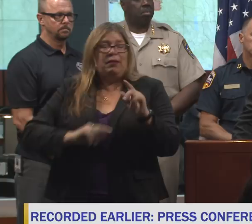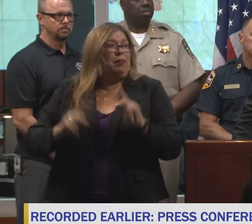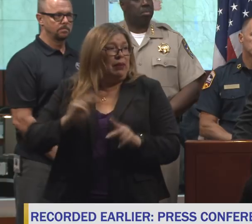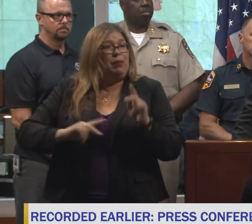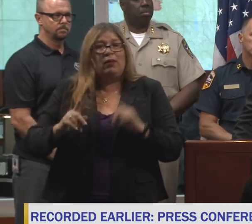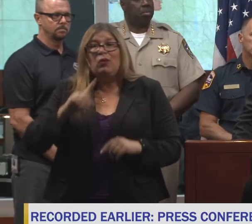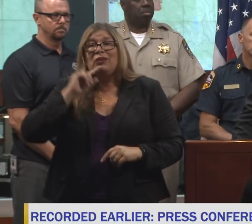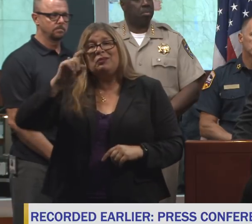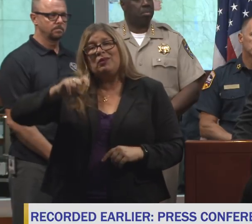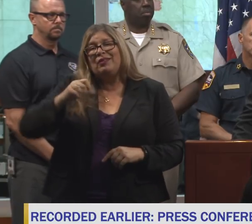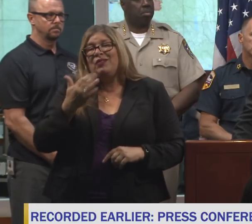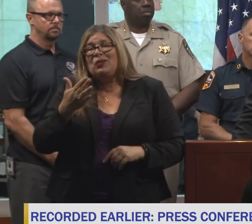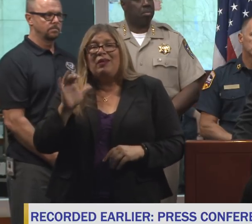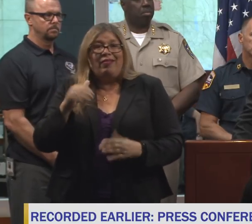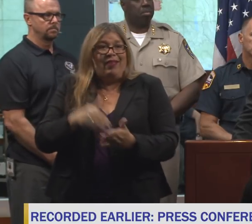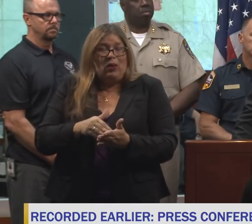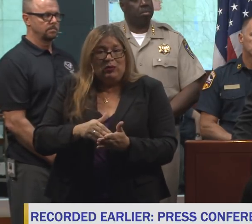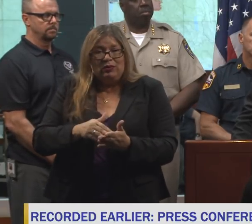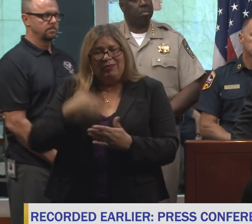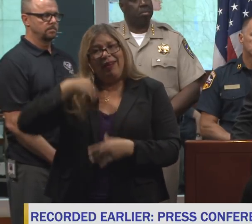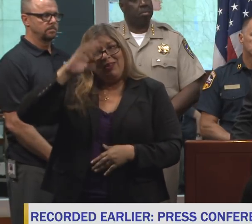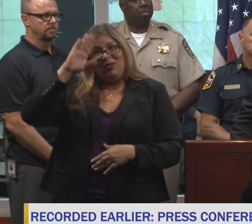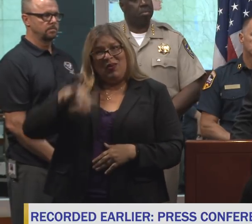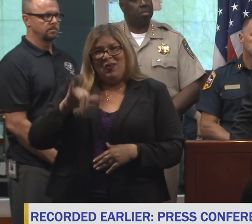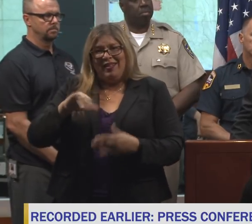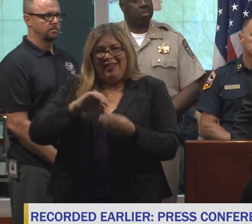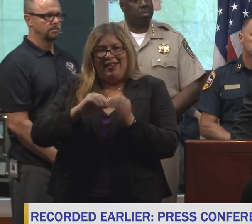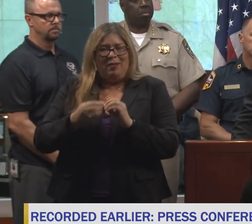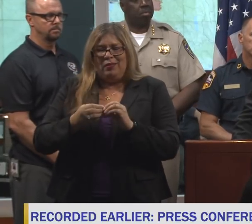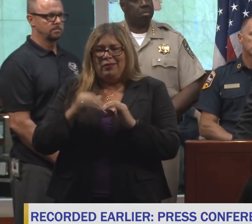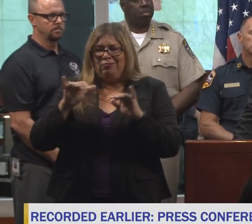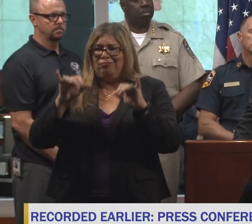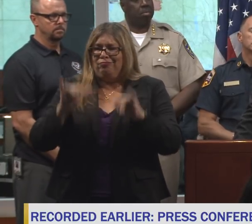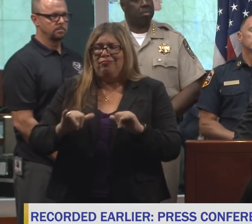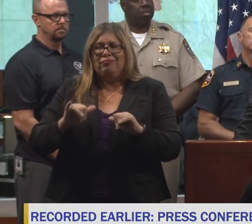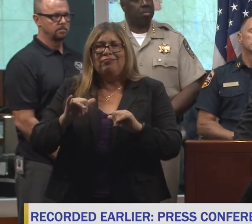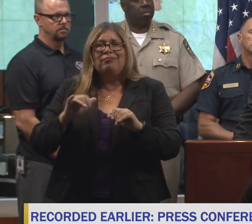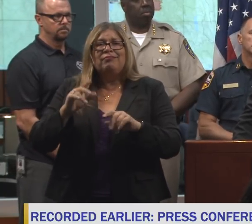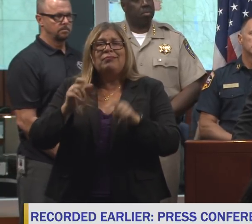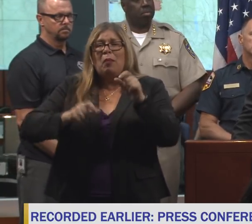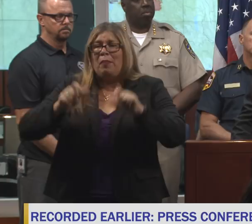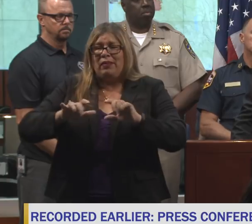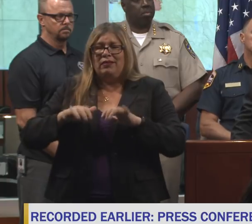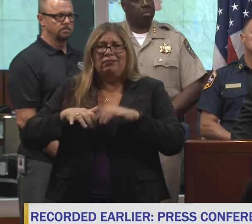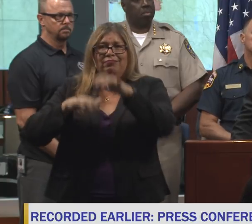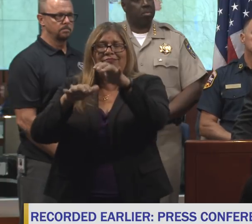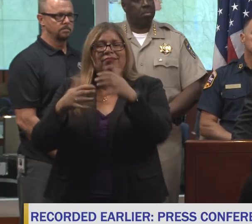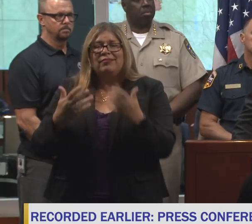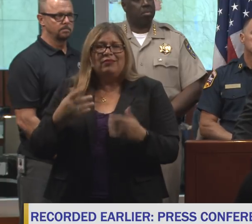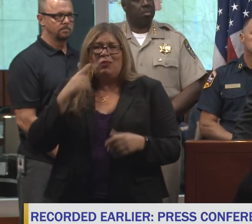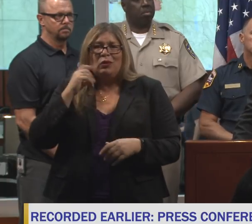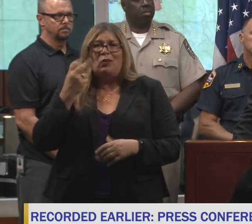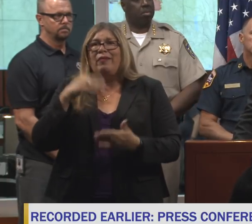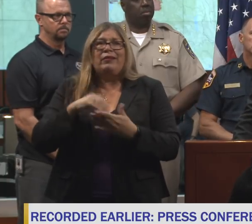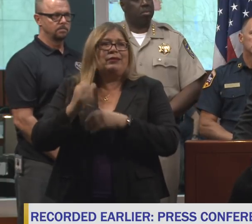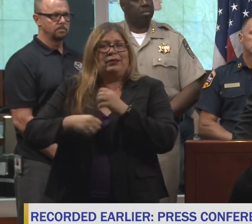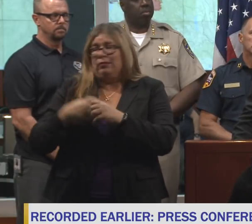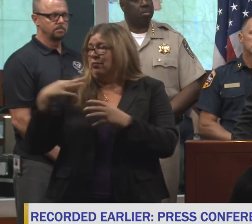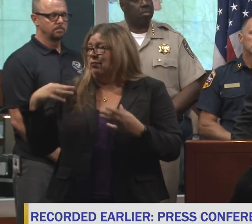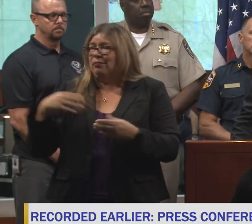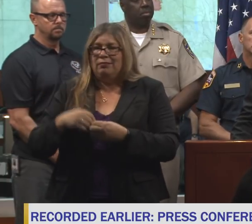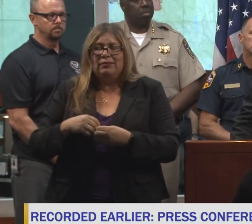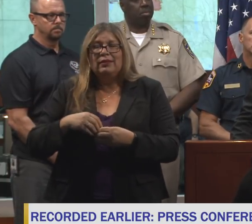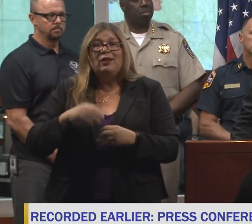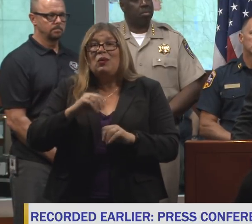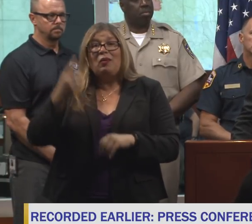because that was the number for eons, at least 12,000 years, maybe longer. And no one ever thought